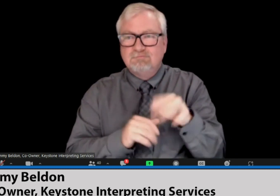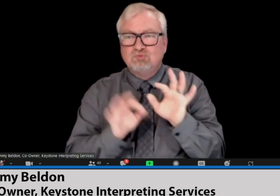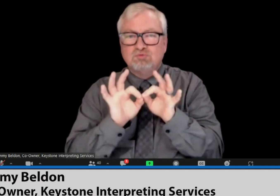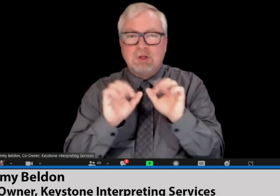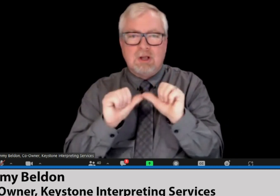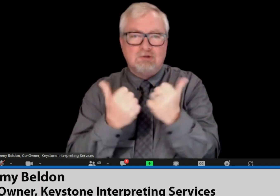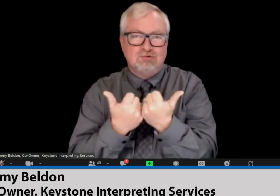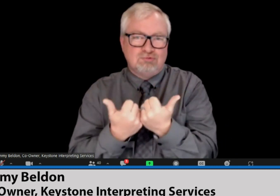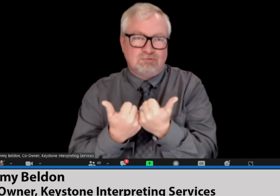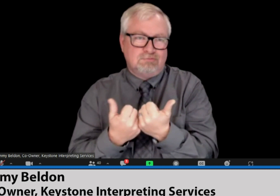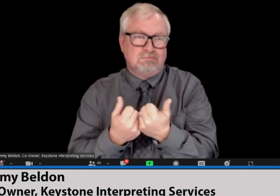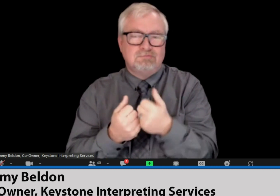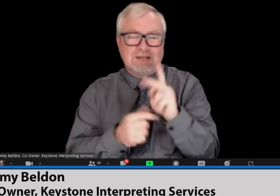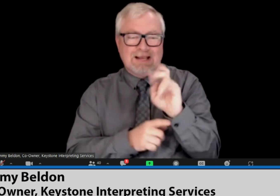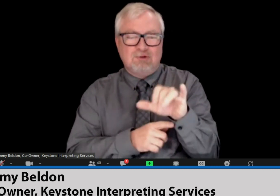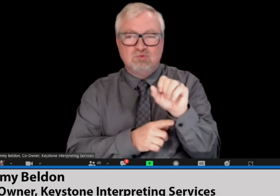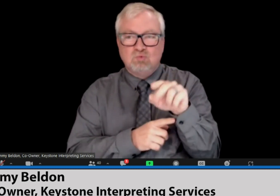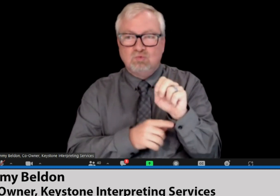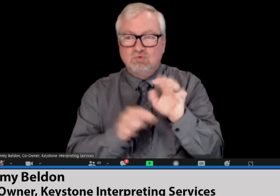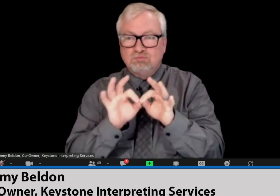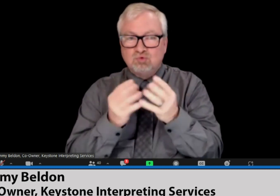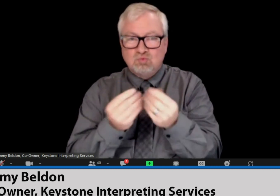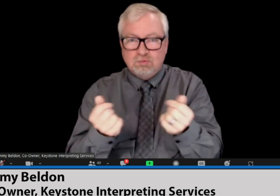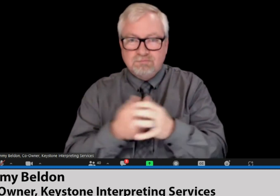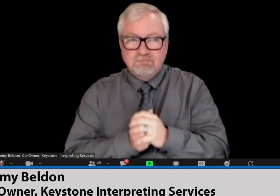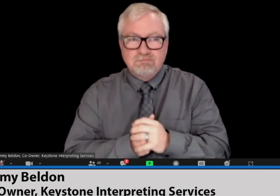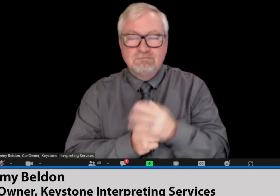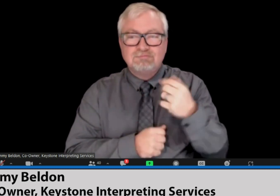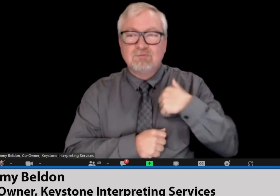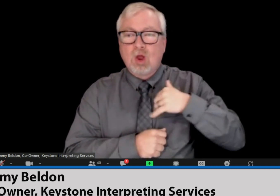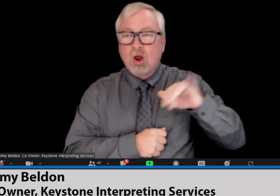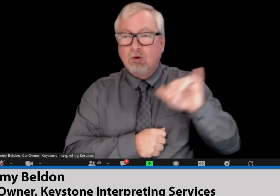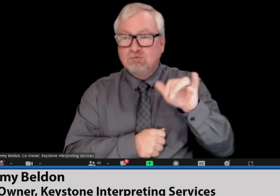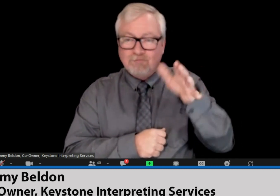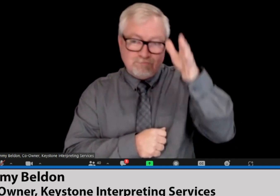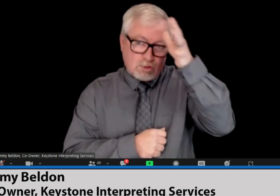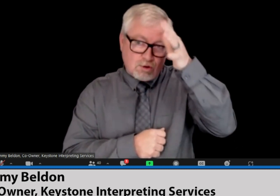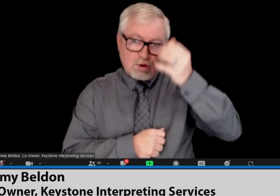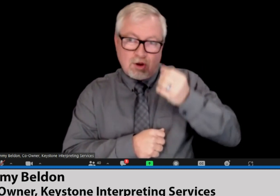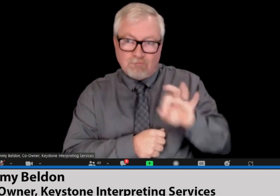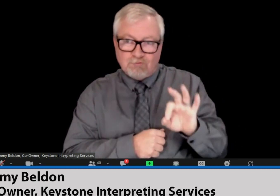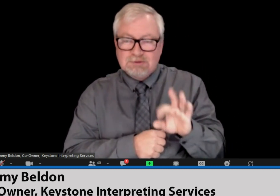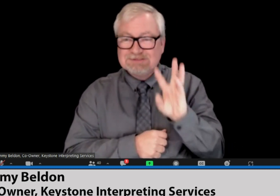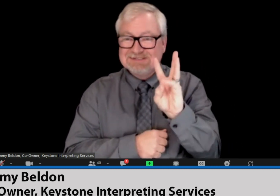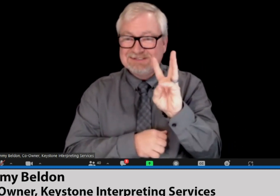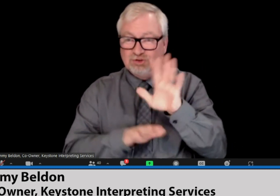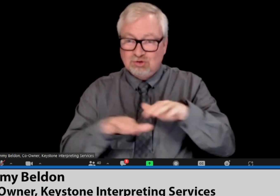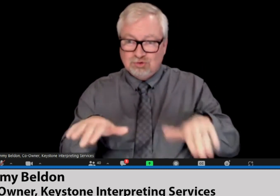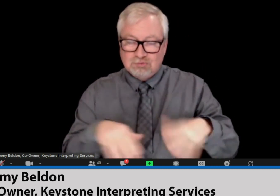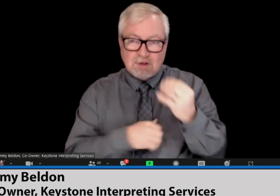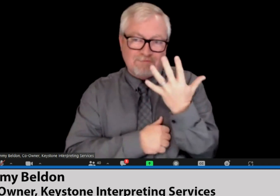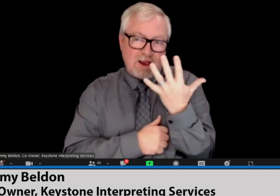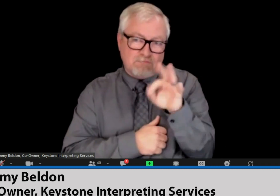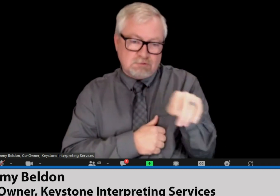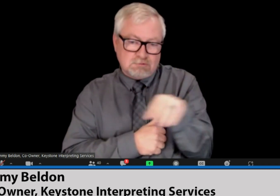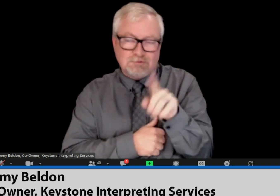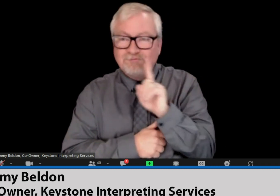Now I'm managing the operations of an interpreter agency, Keystone Interpreting Solutions. I'm also the father of six